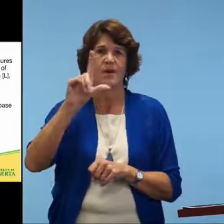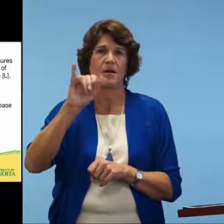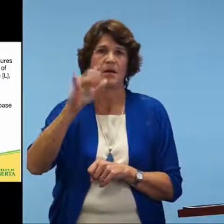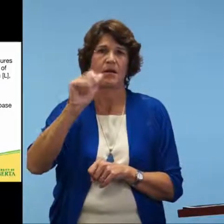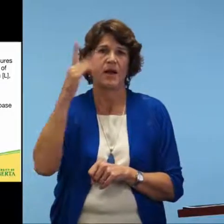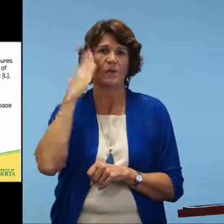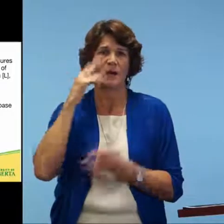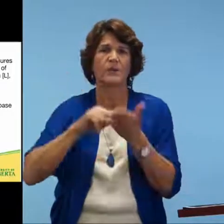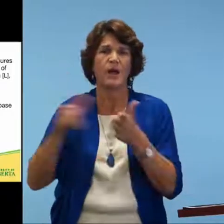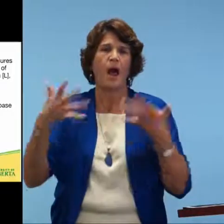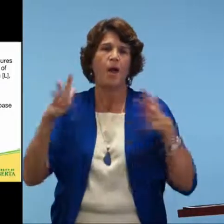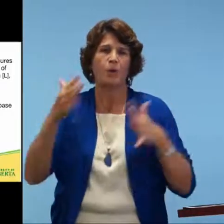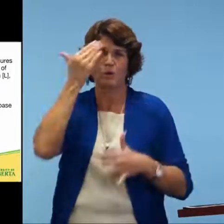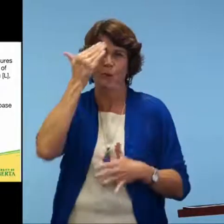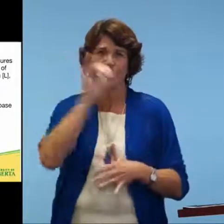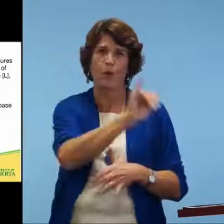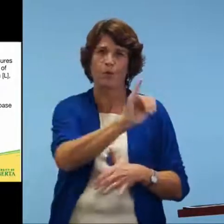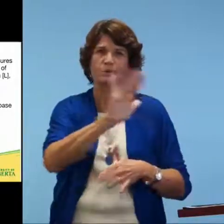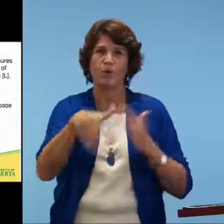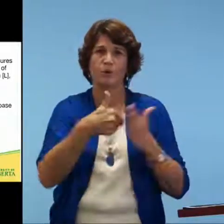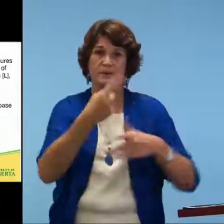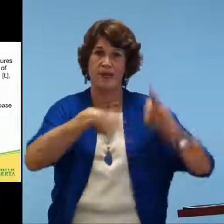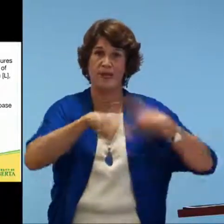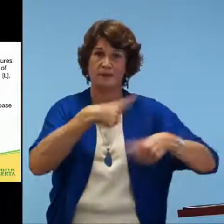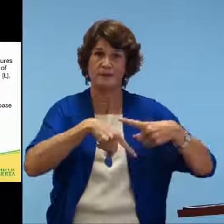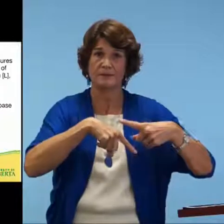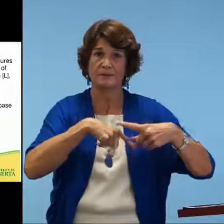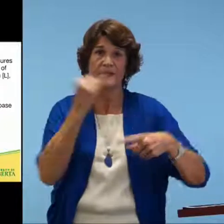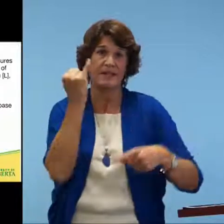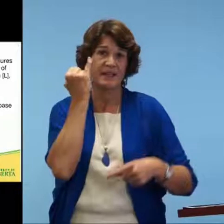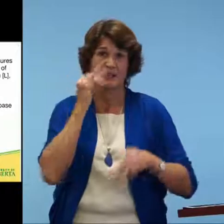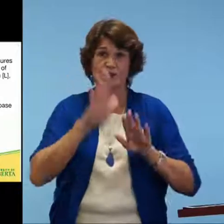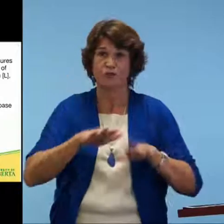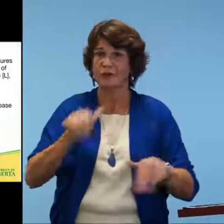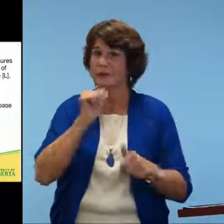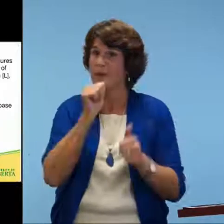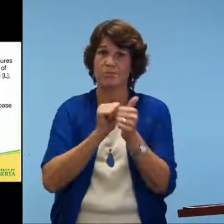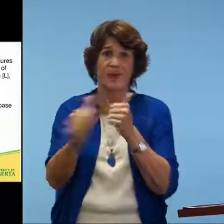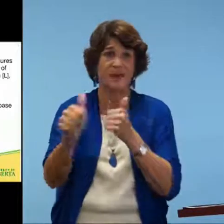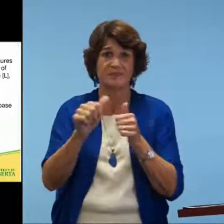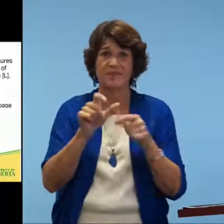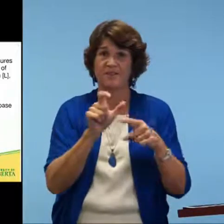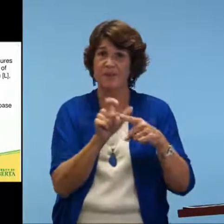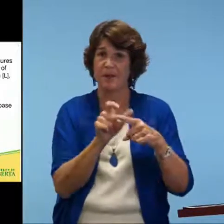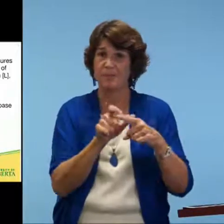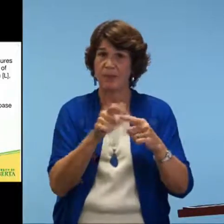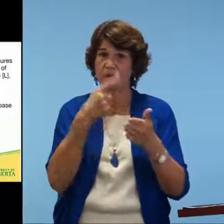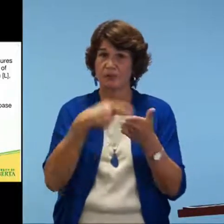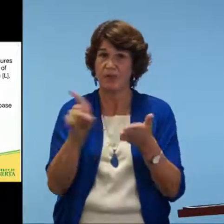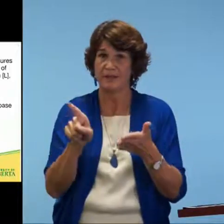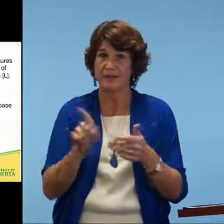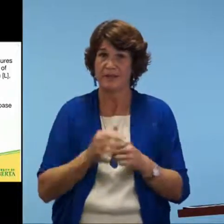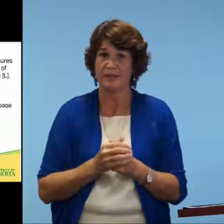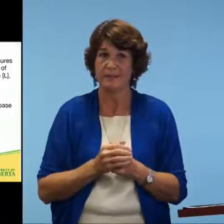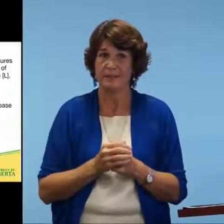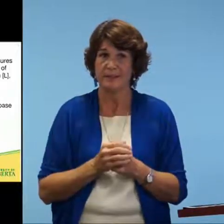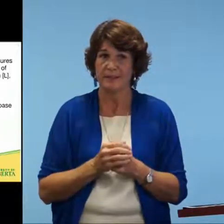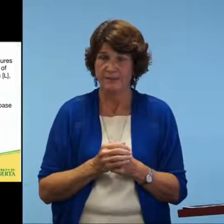signs. And we're not testing the signs that they know. If they don't know these vocabulary items for the